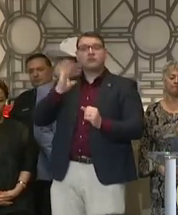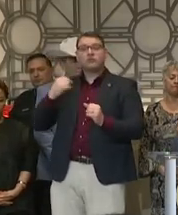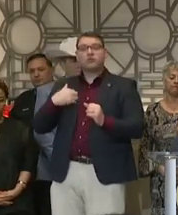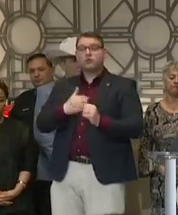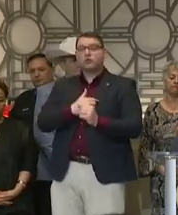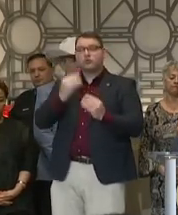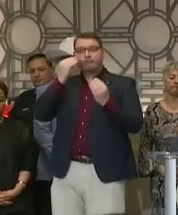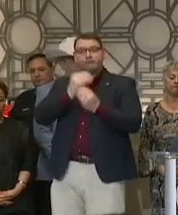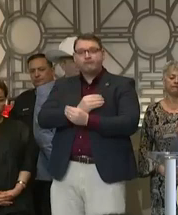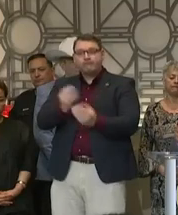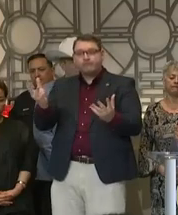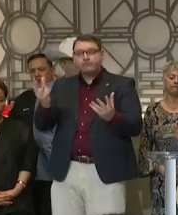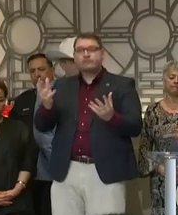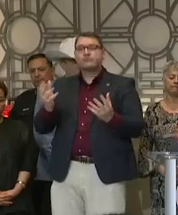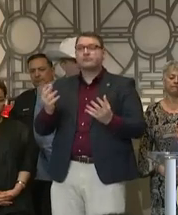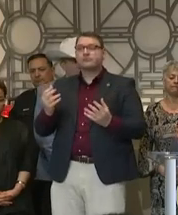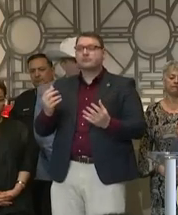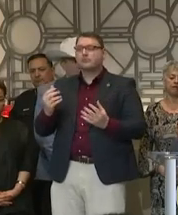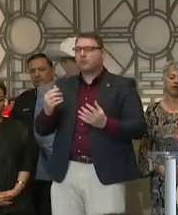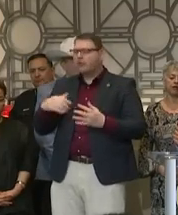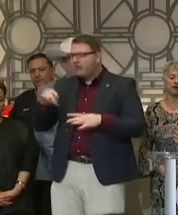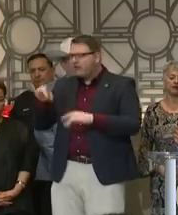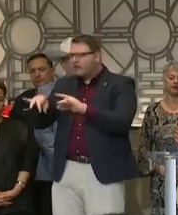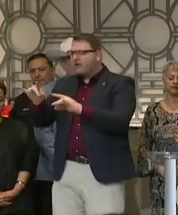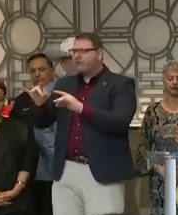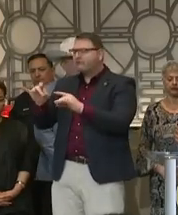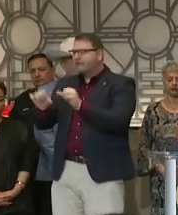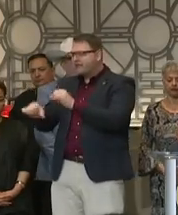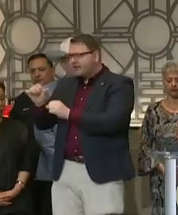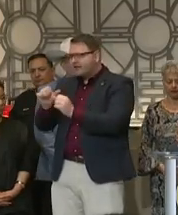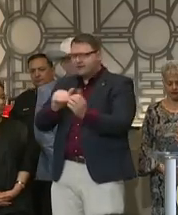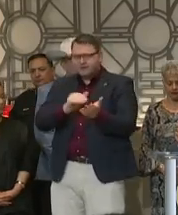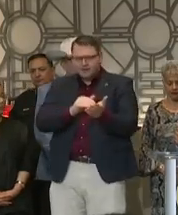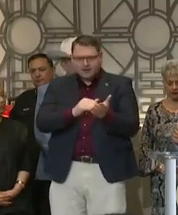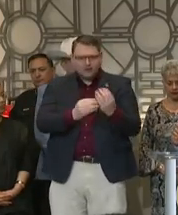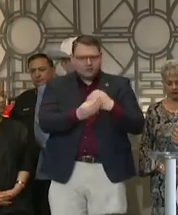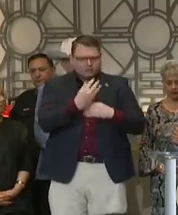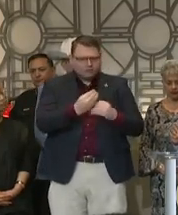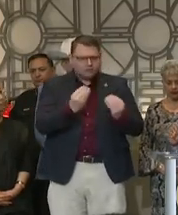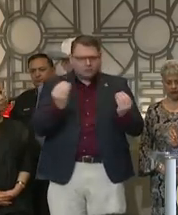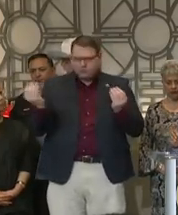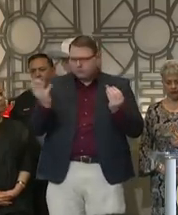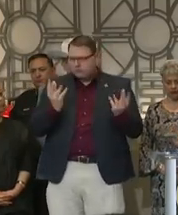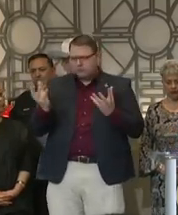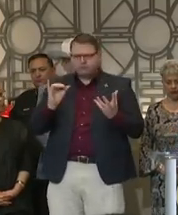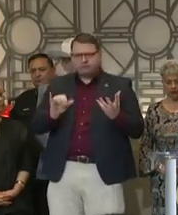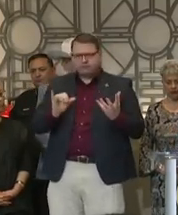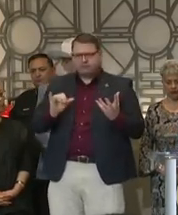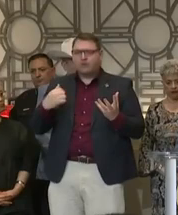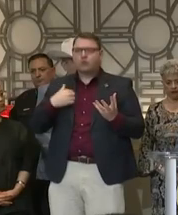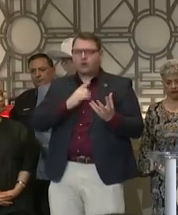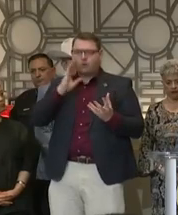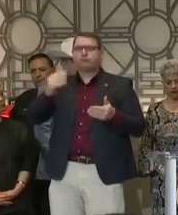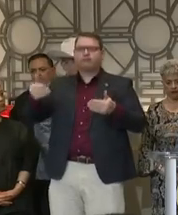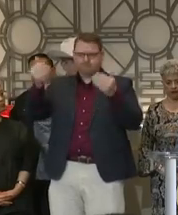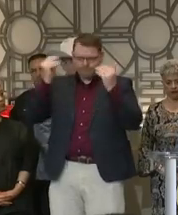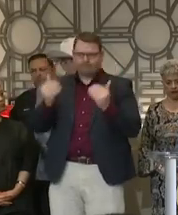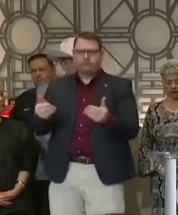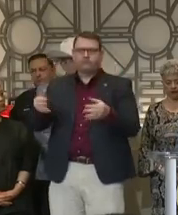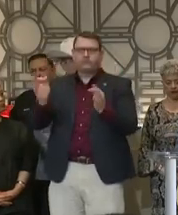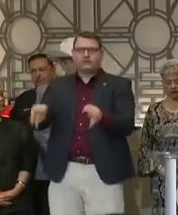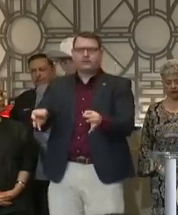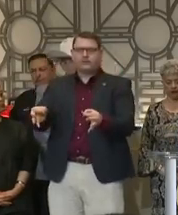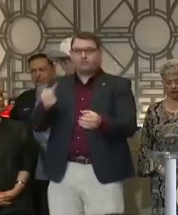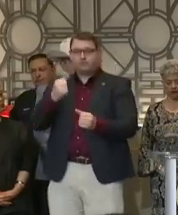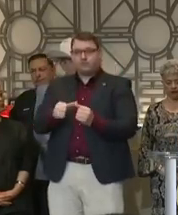medical advice, counseling, the science, that we would not hesitate to act. And